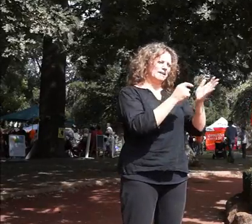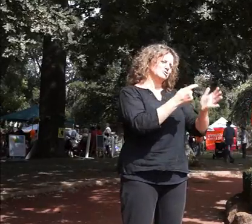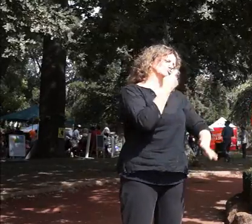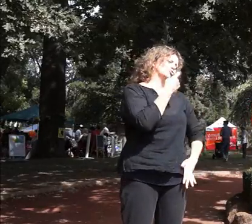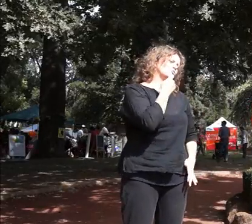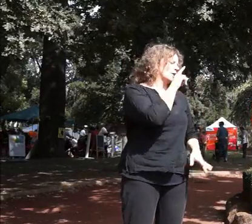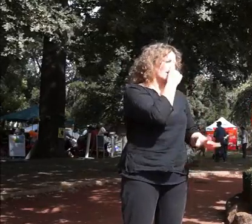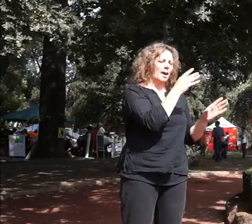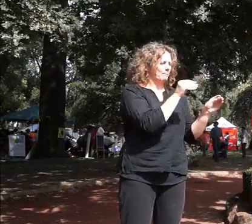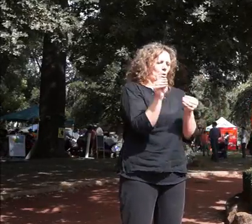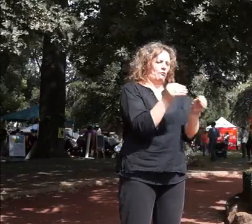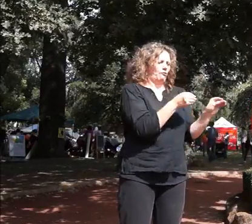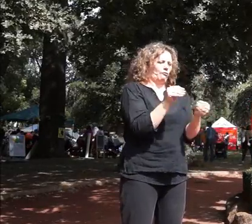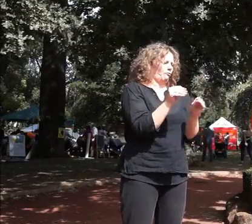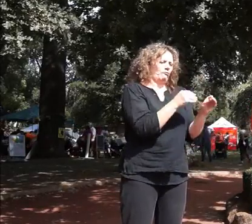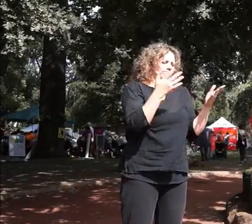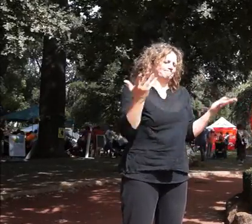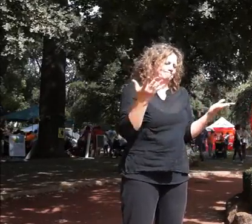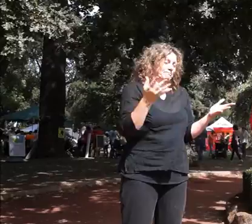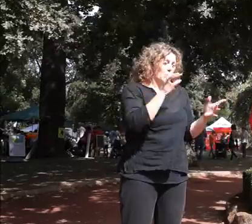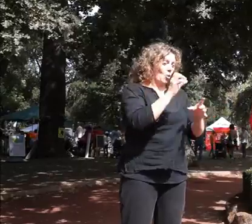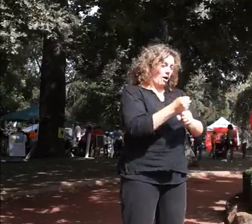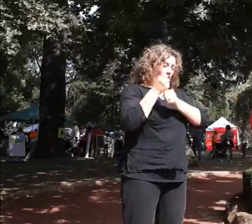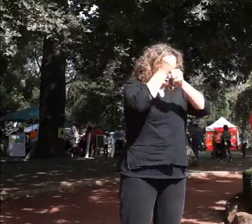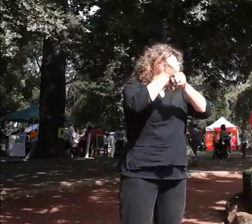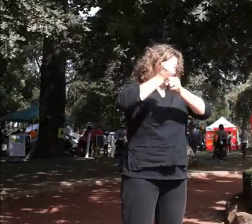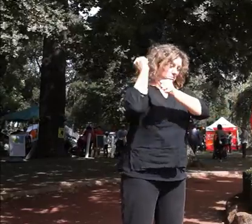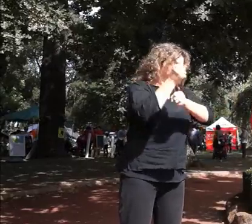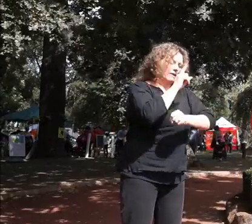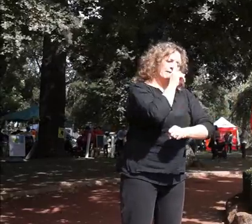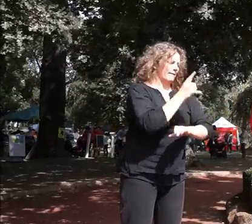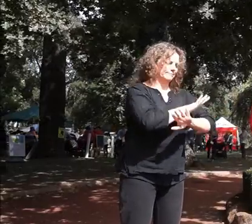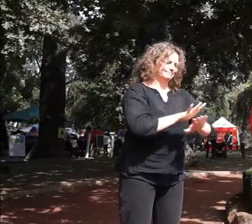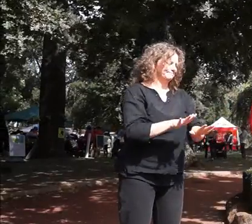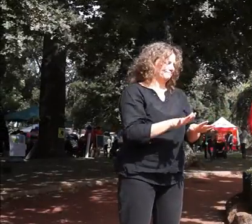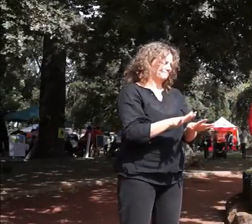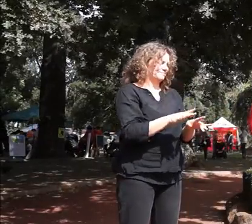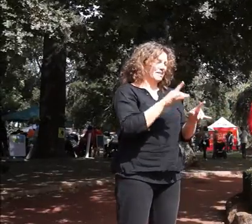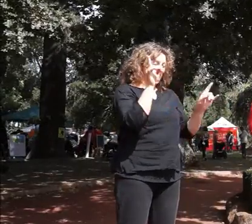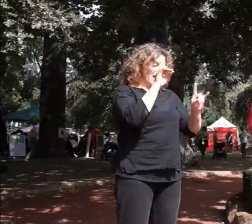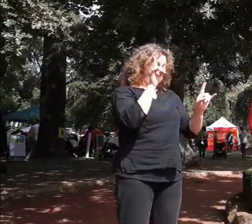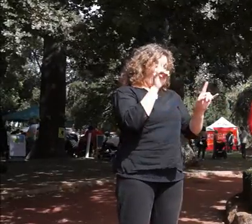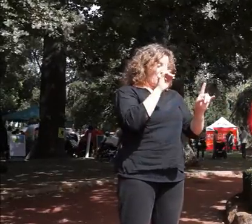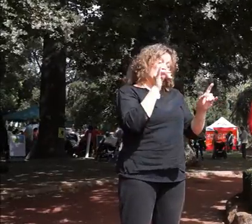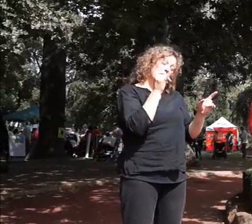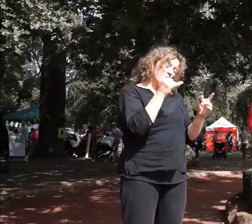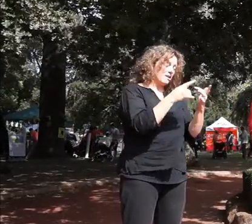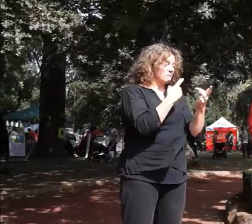Or because you have grown so close over the years as now to be as one, the oak tree